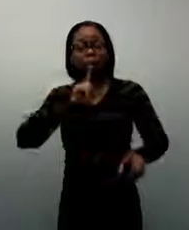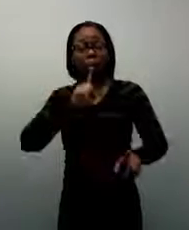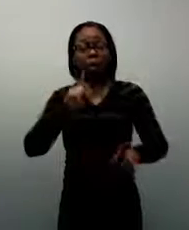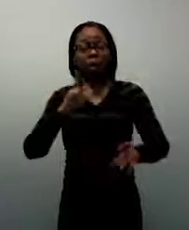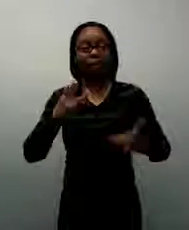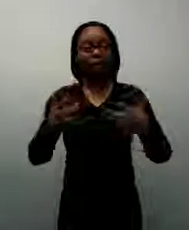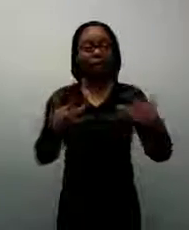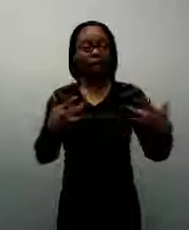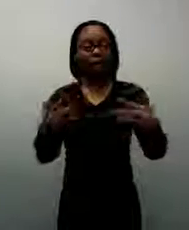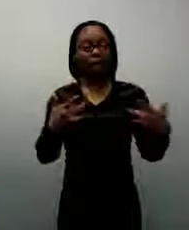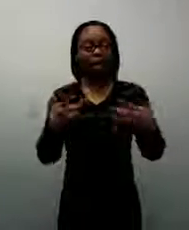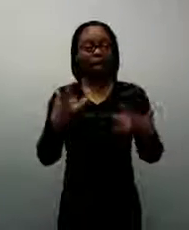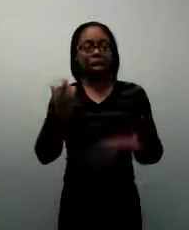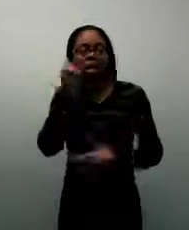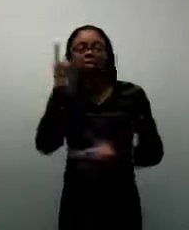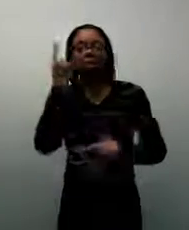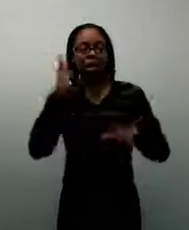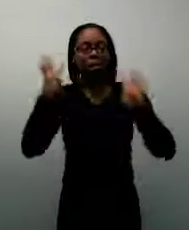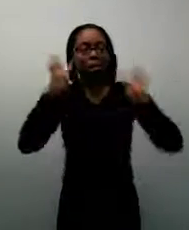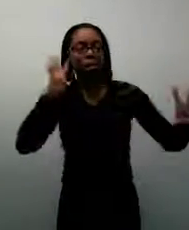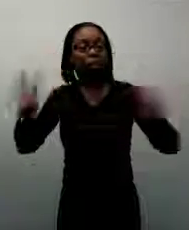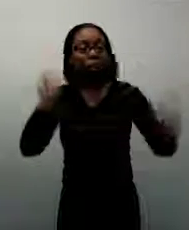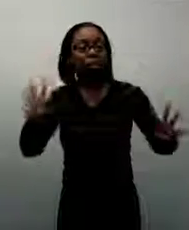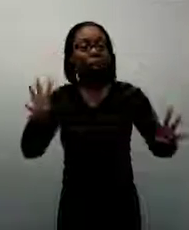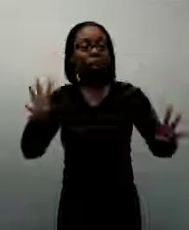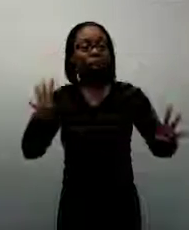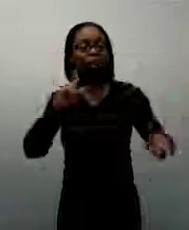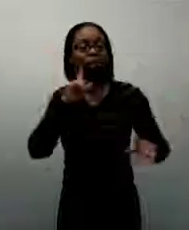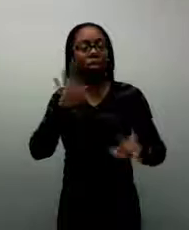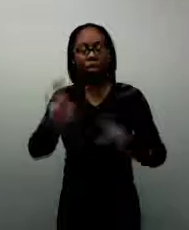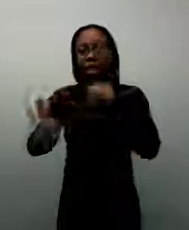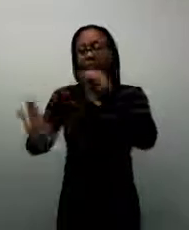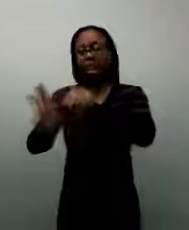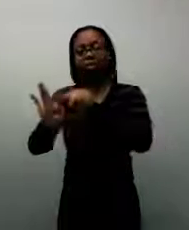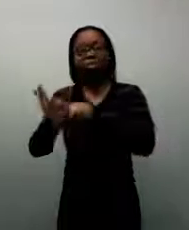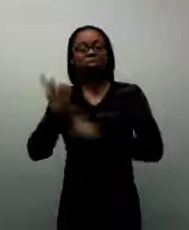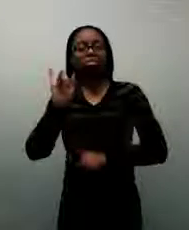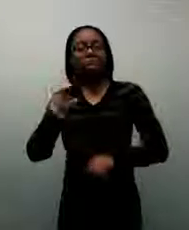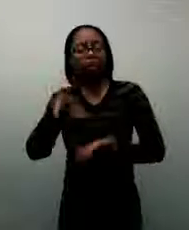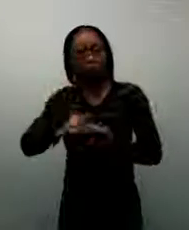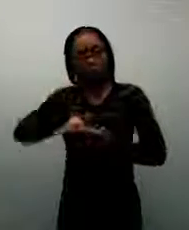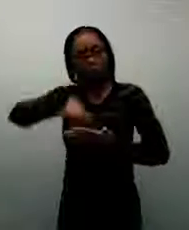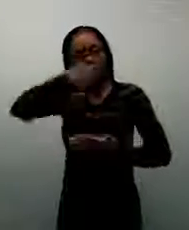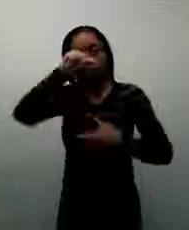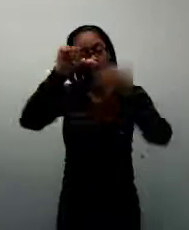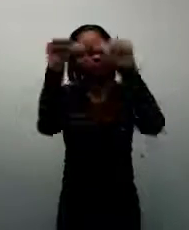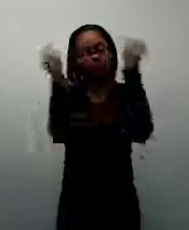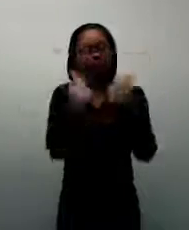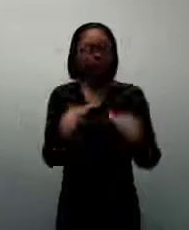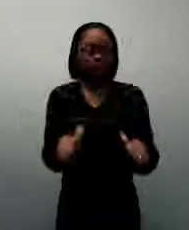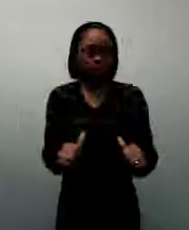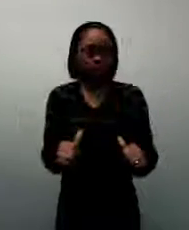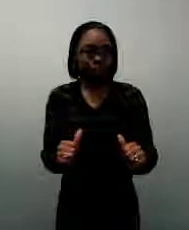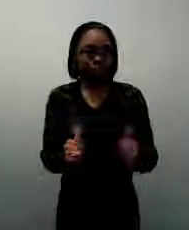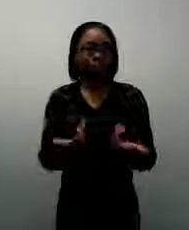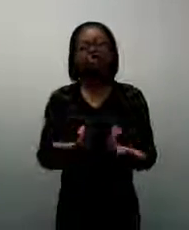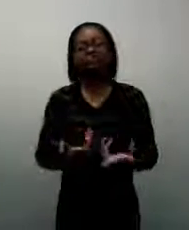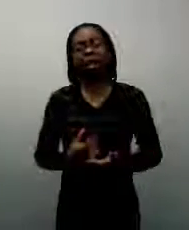to understand then the sound of the letters that she had been learning the shape of. Finally, and